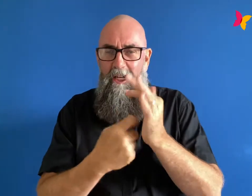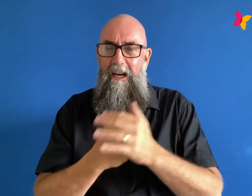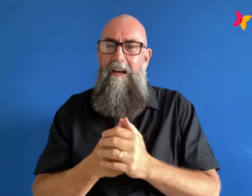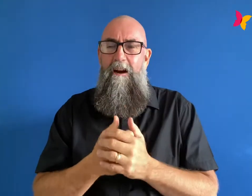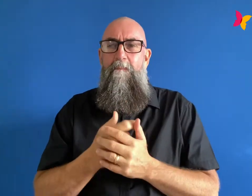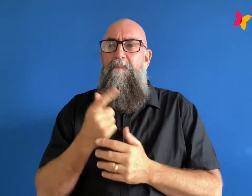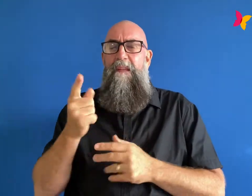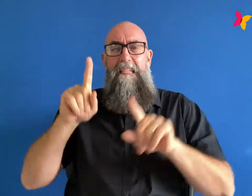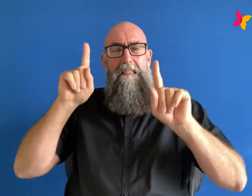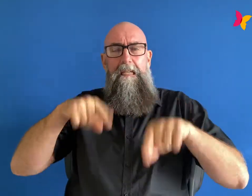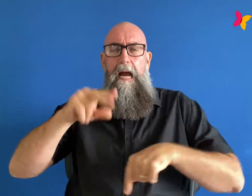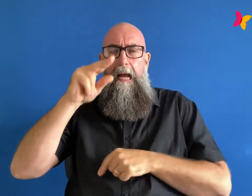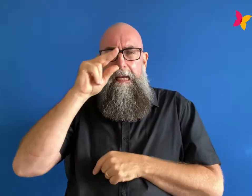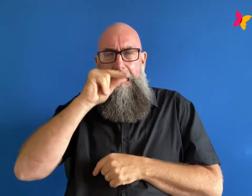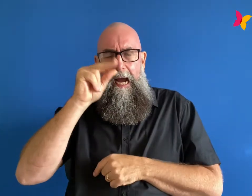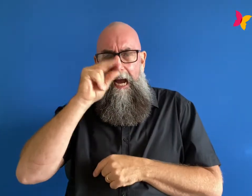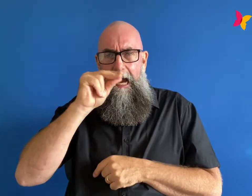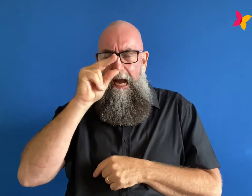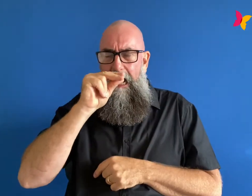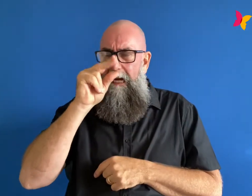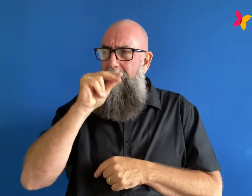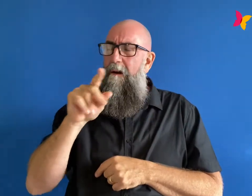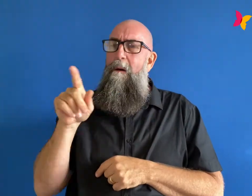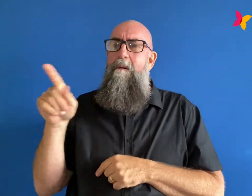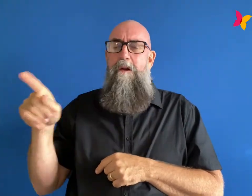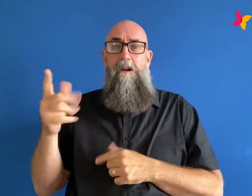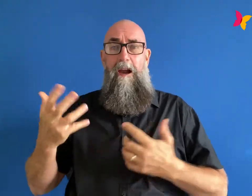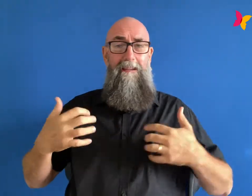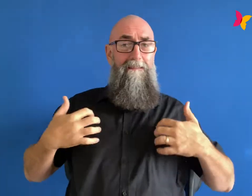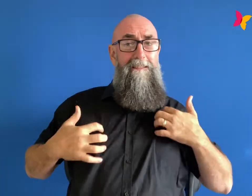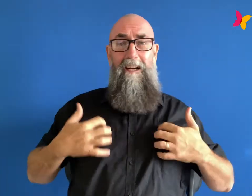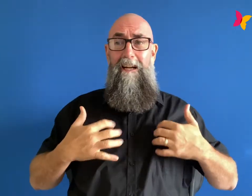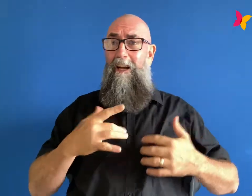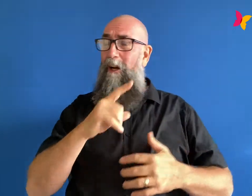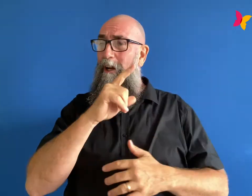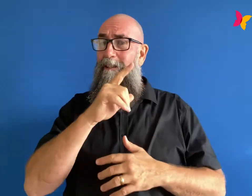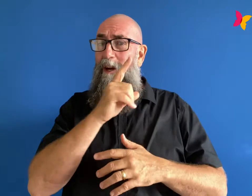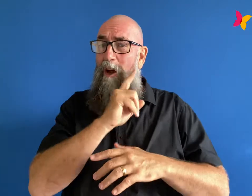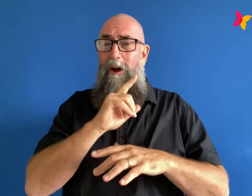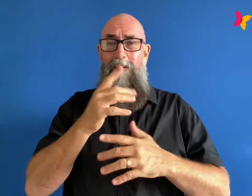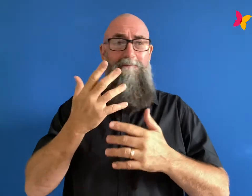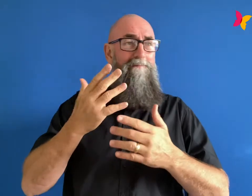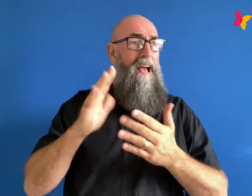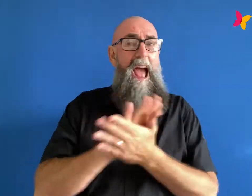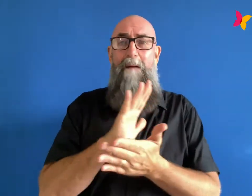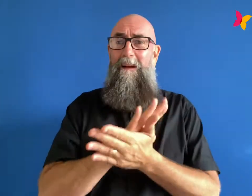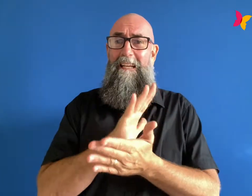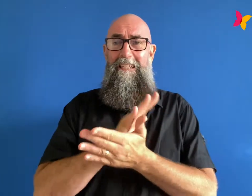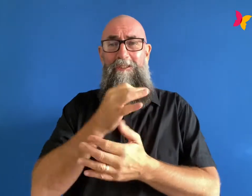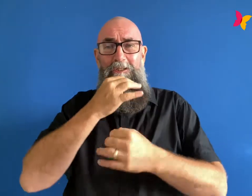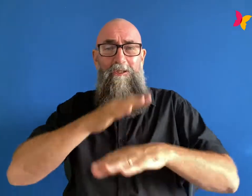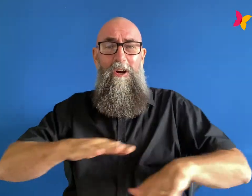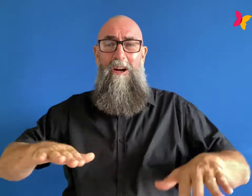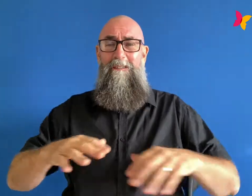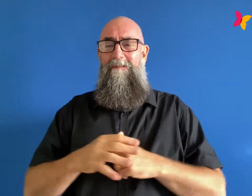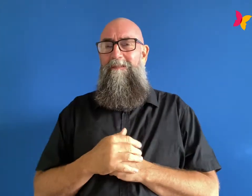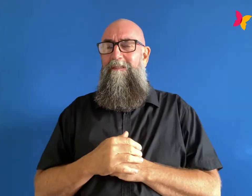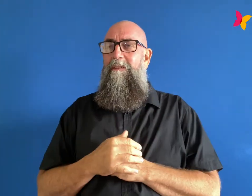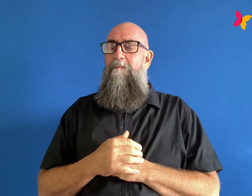as she prefers to be called she was this bubbly friendly kiss i was always a very like smiley happy-go-lucky kind of